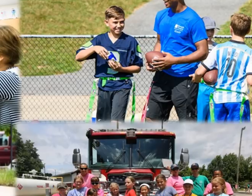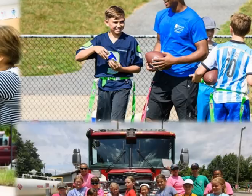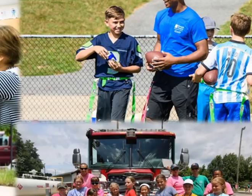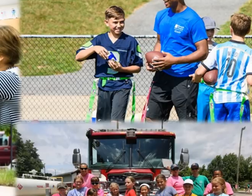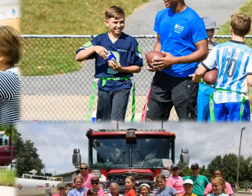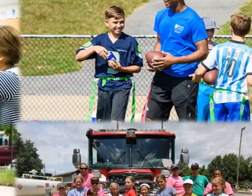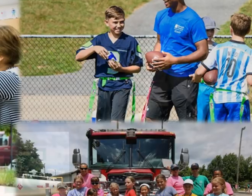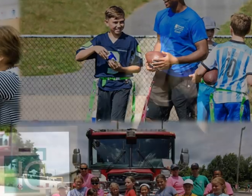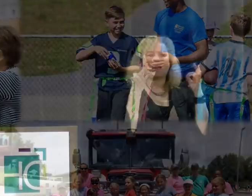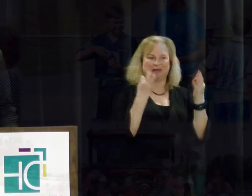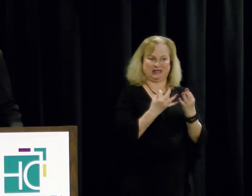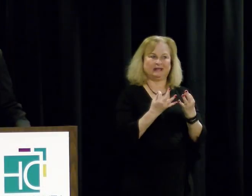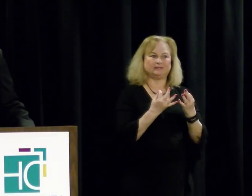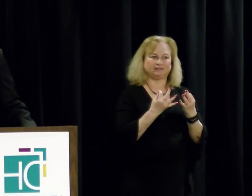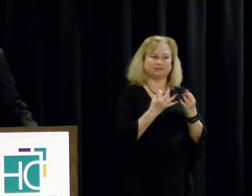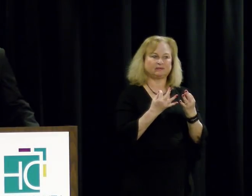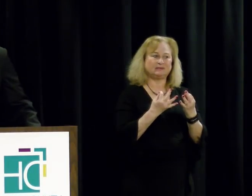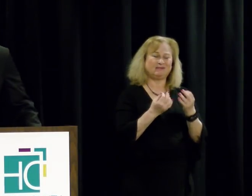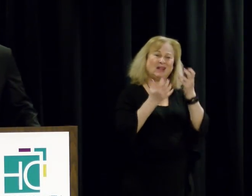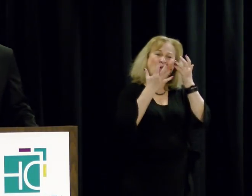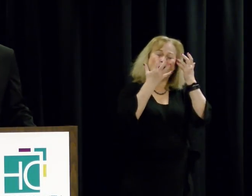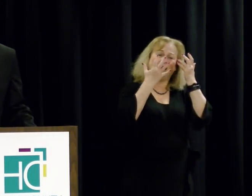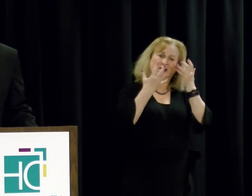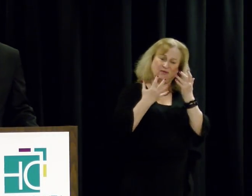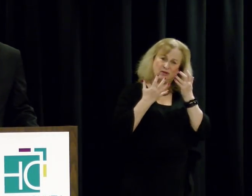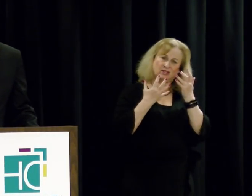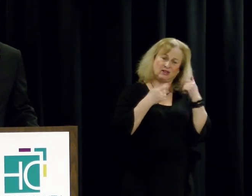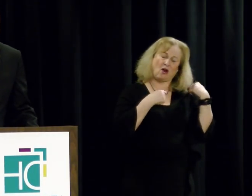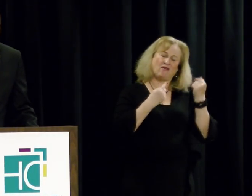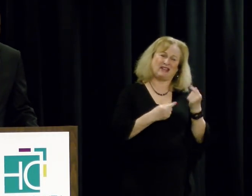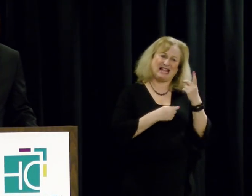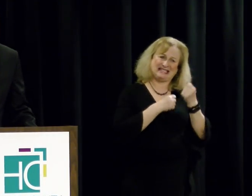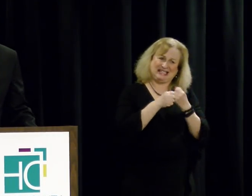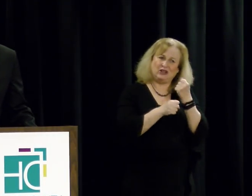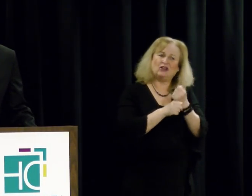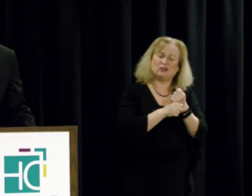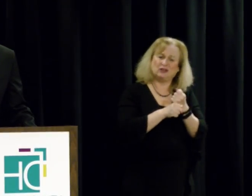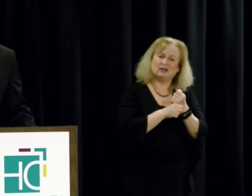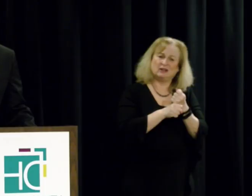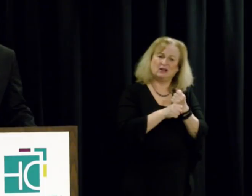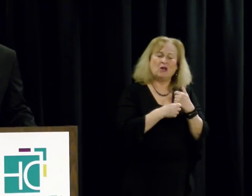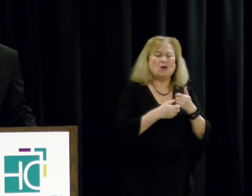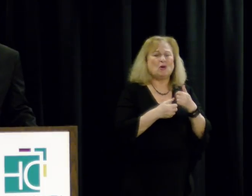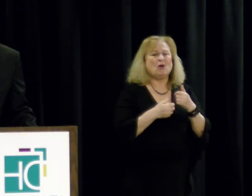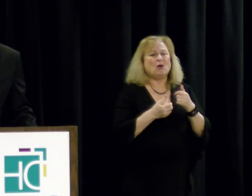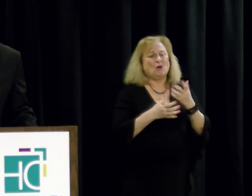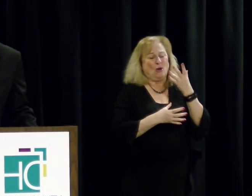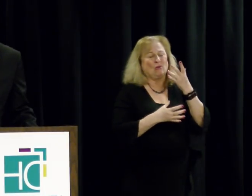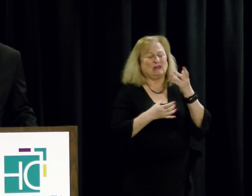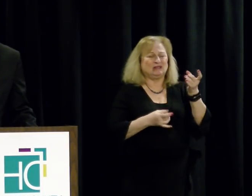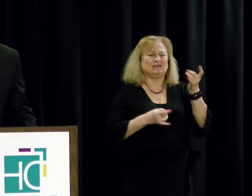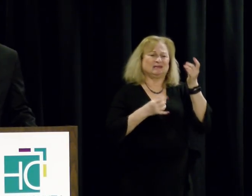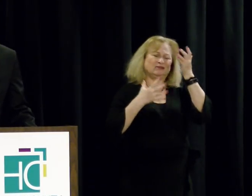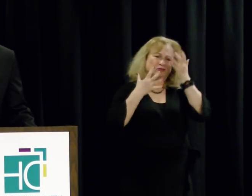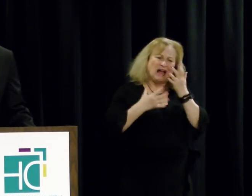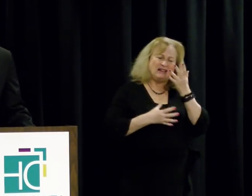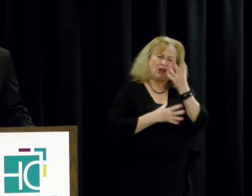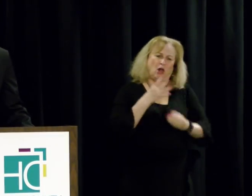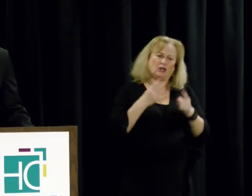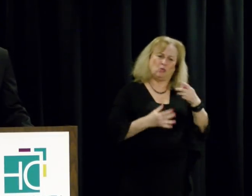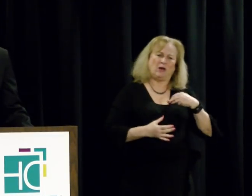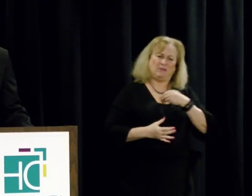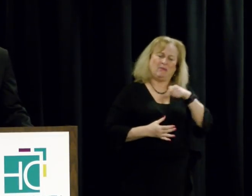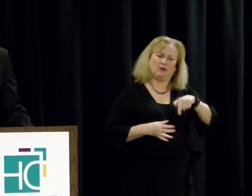like family. And unfortunately, over the last year, we tragically lost a member of our family.